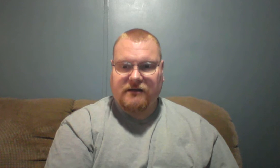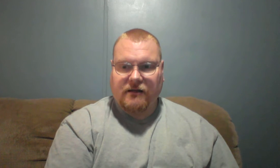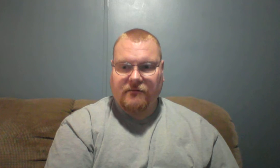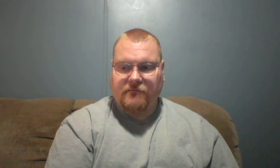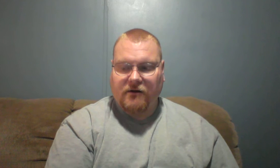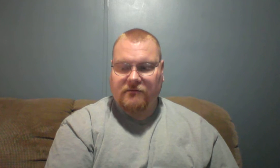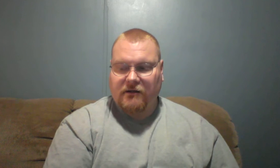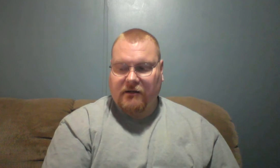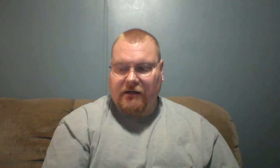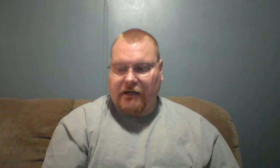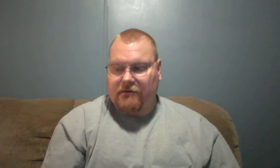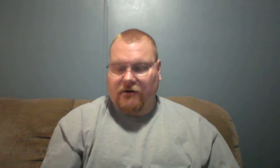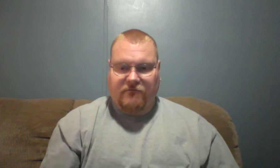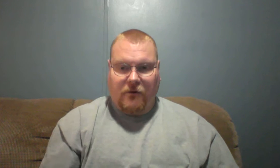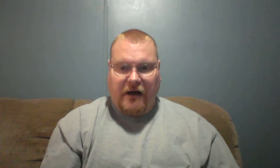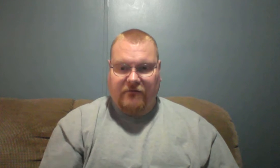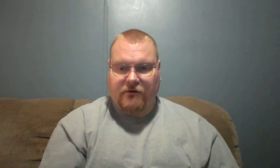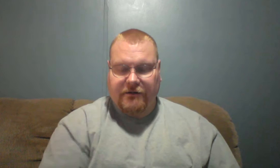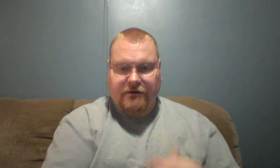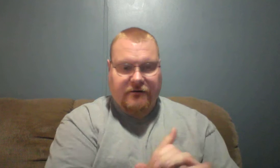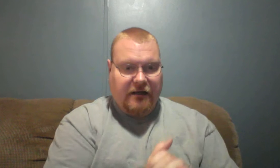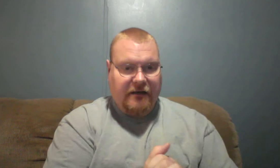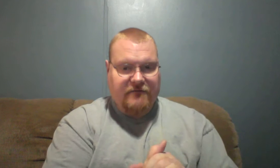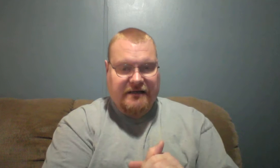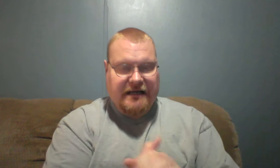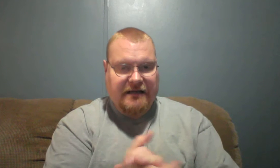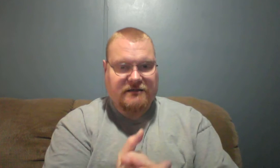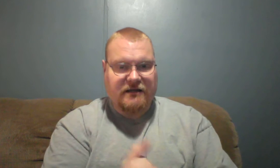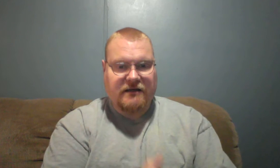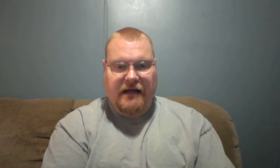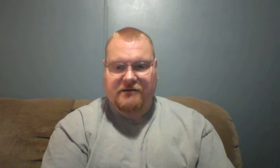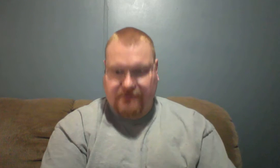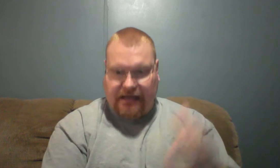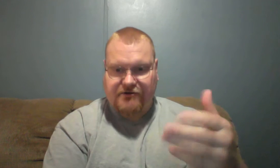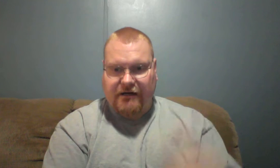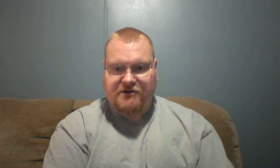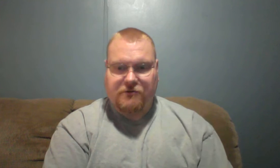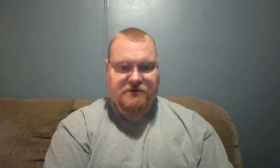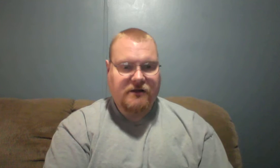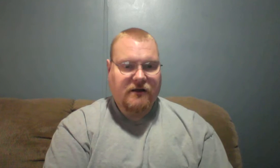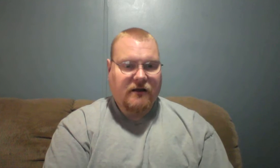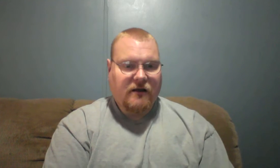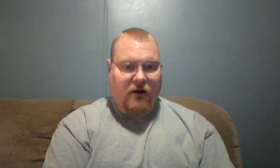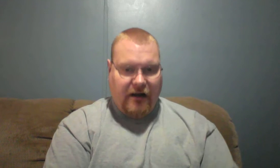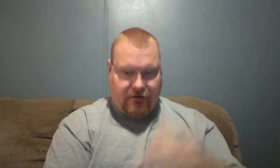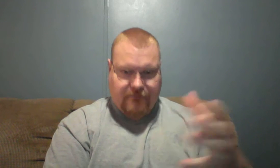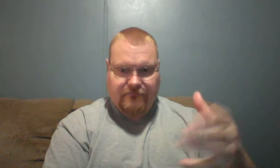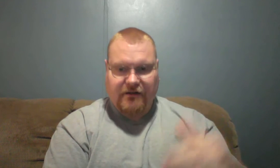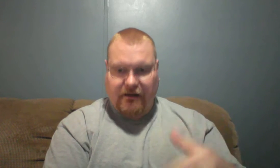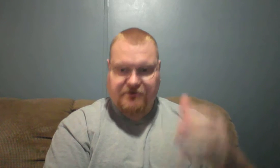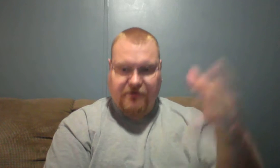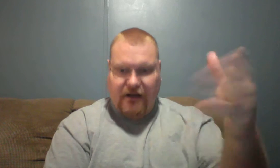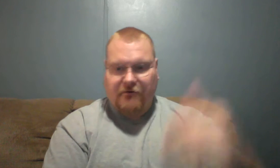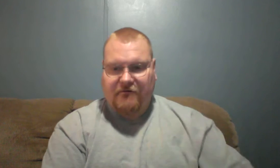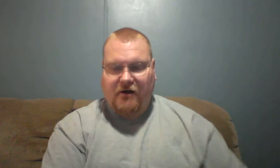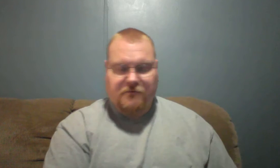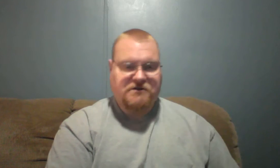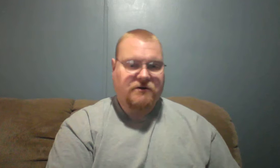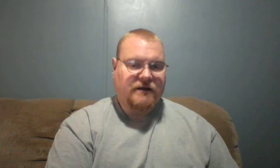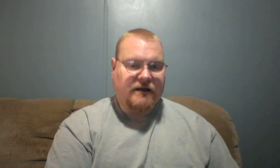heard from my wife earlier via text and I asked her how she was, or how, you how she did, how her father was doing and